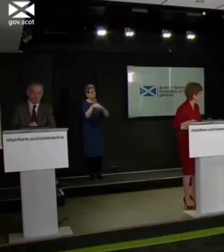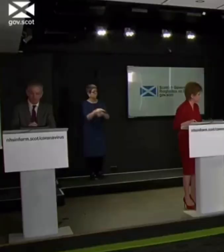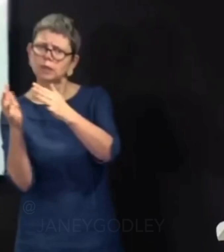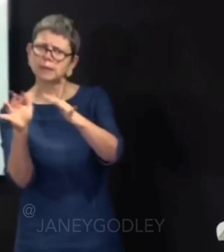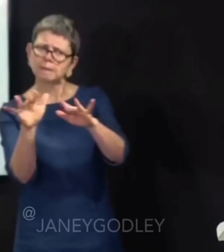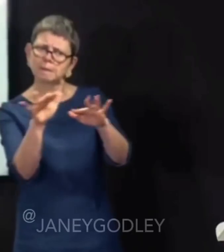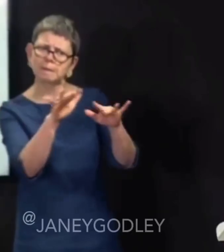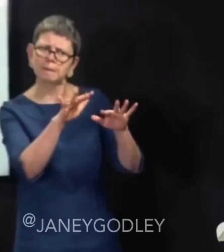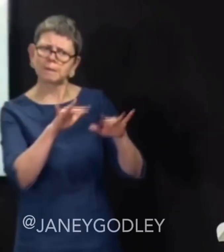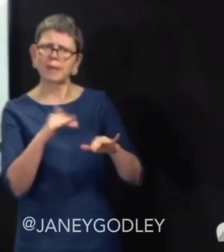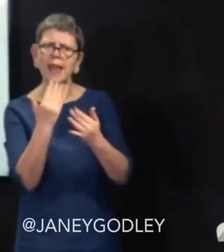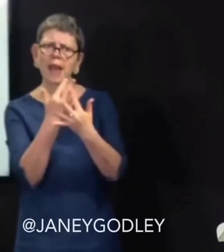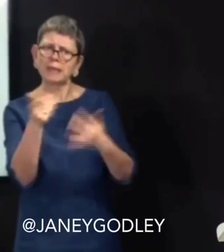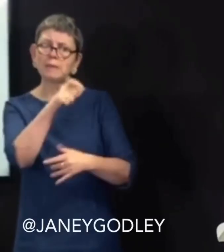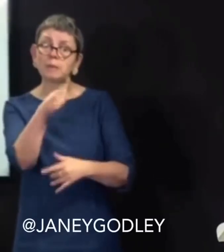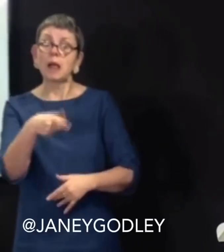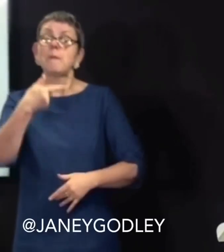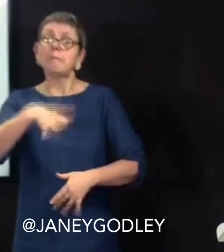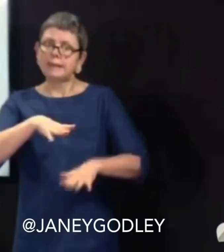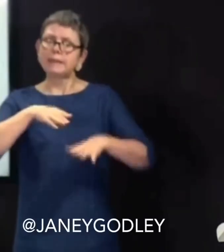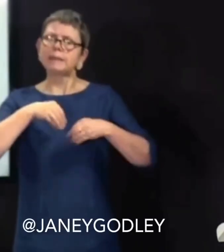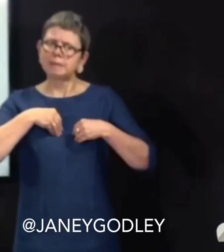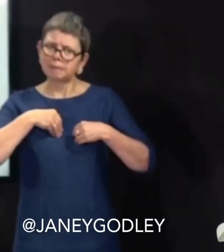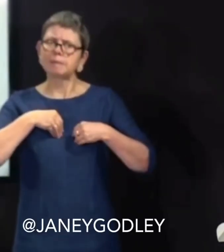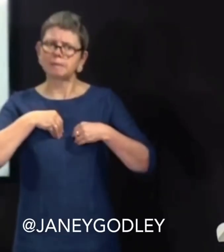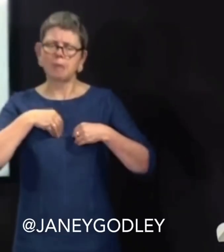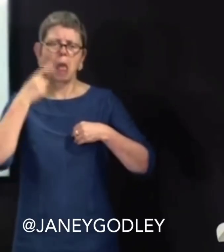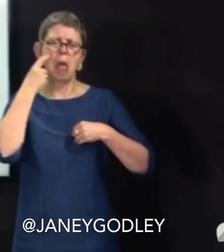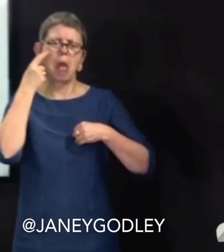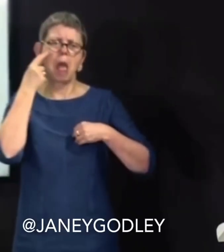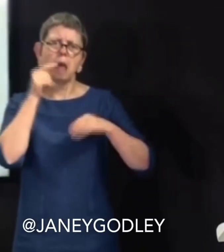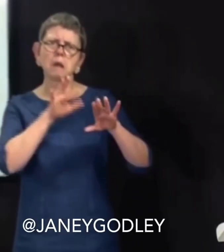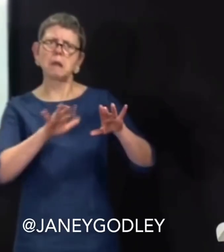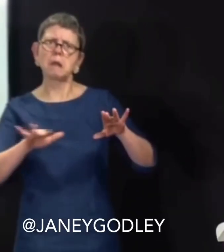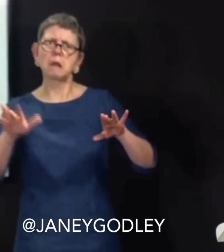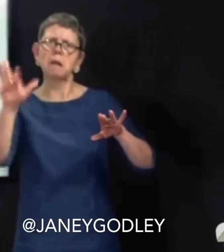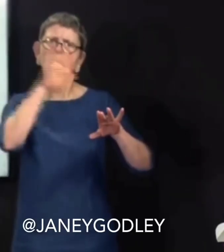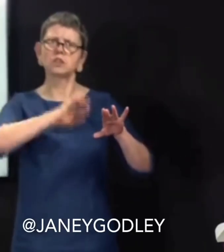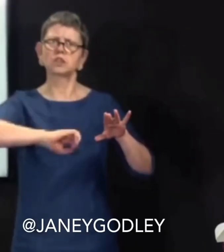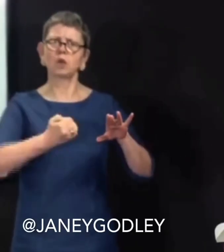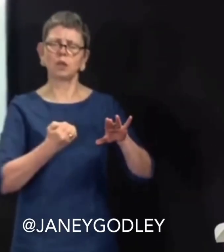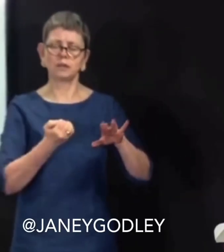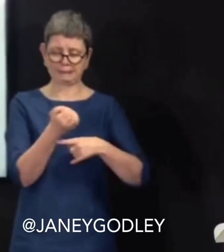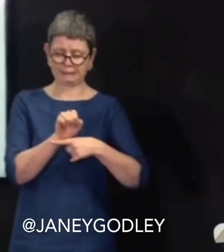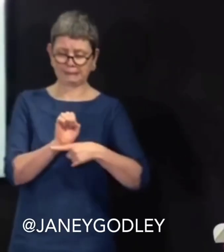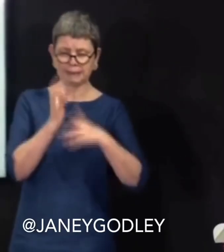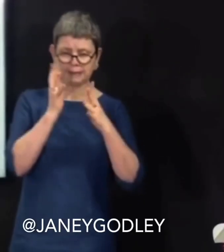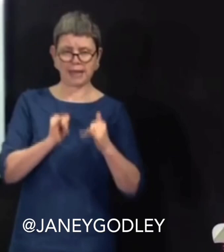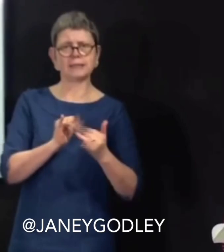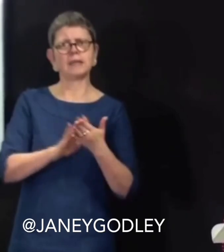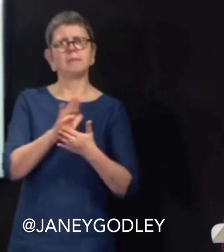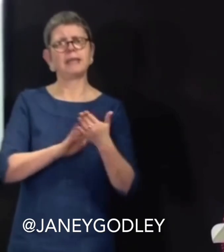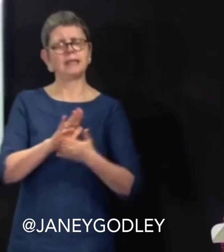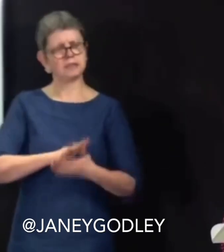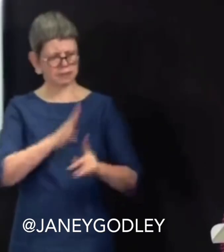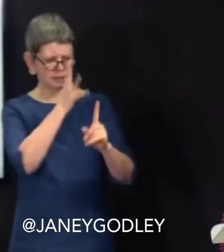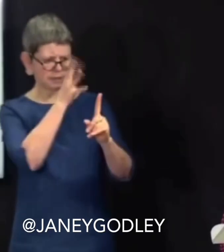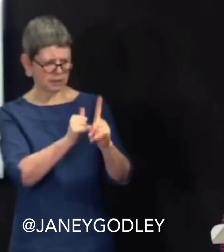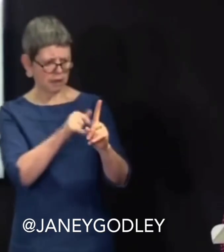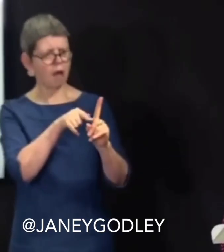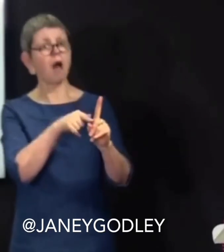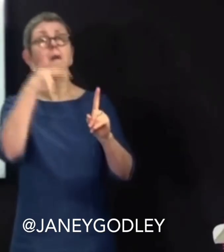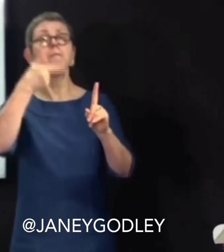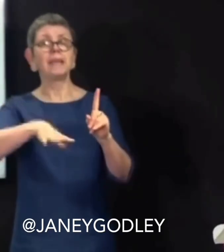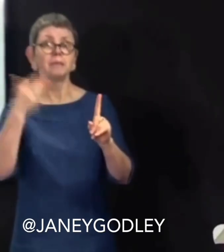Thanks, Nicola. I just, you know, people gathering in the park, people seeing the sun, people, it'll be all righty, good. No, Jeanette. It's fucking no. My fucking